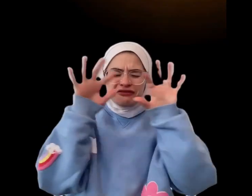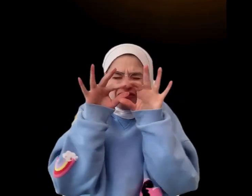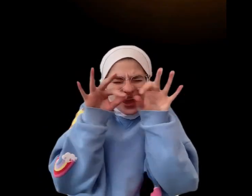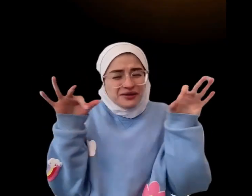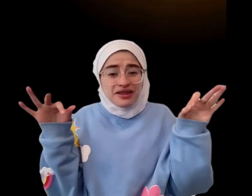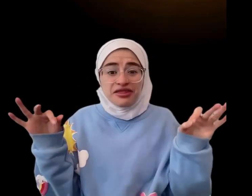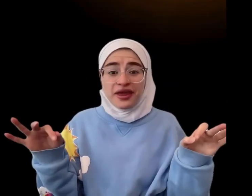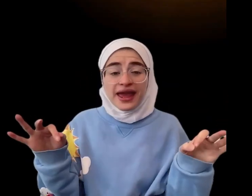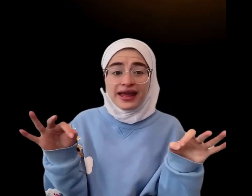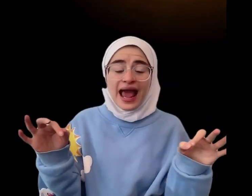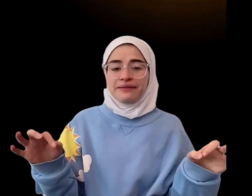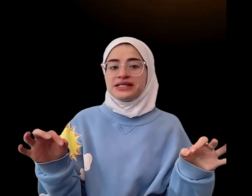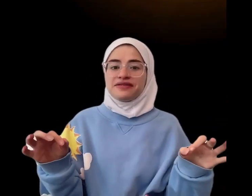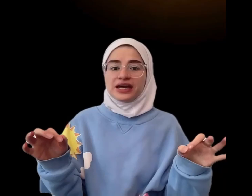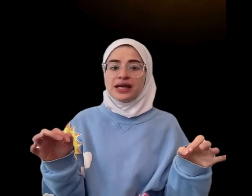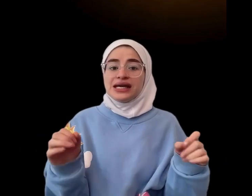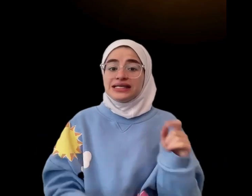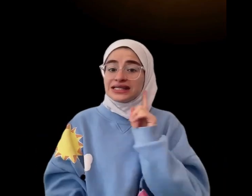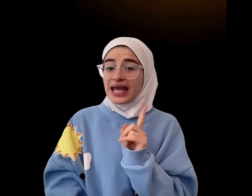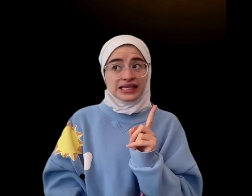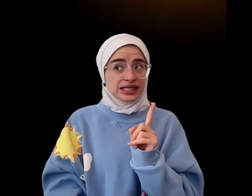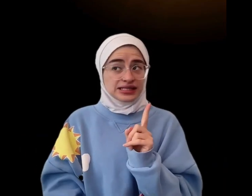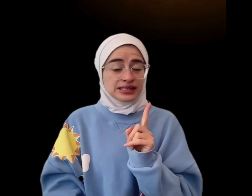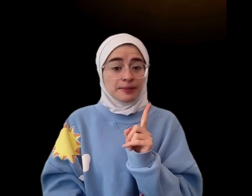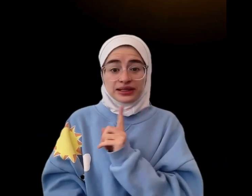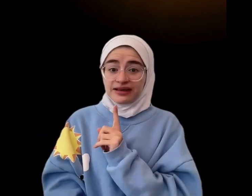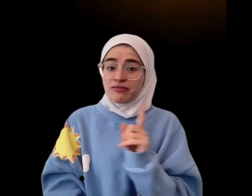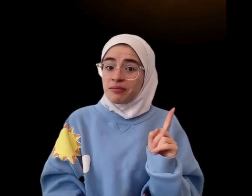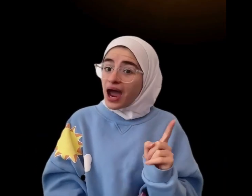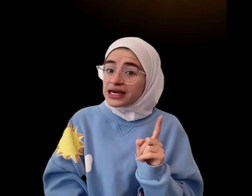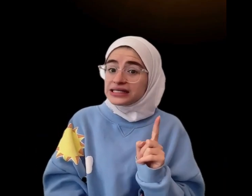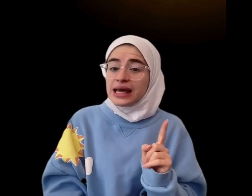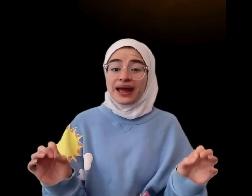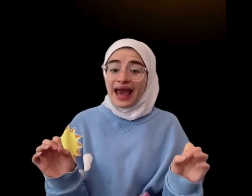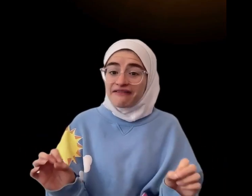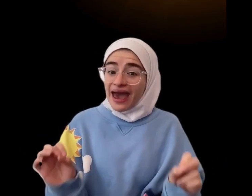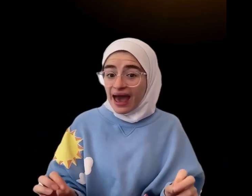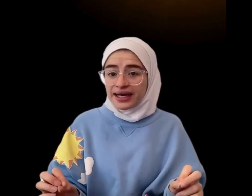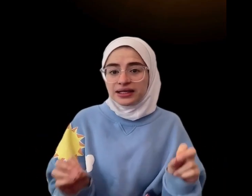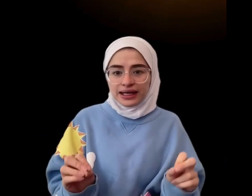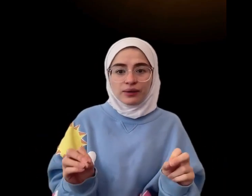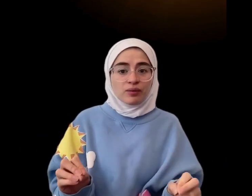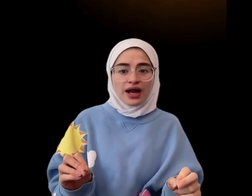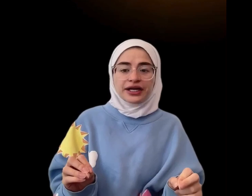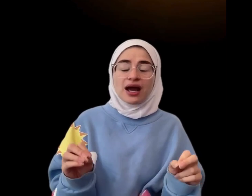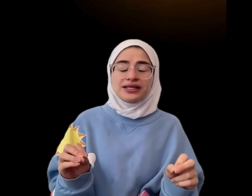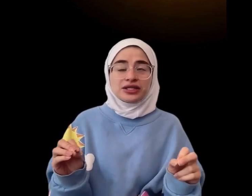very thin atmosphere, scientists believe Mars might have had liquid water on its